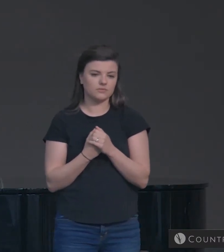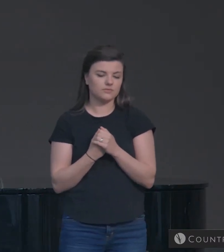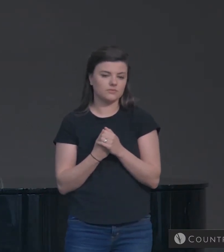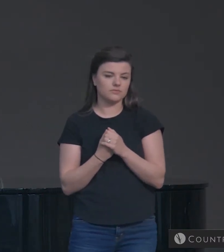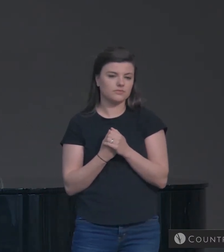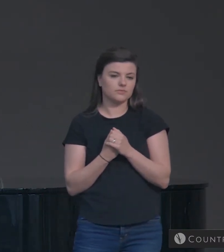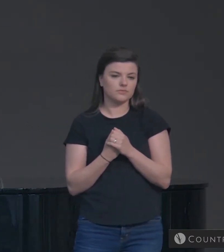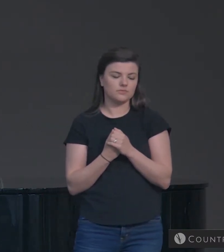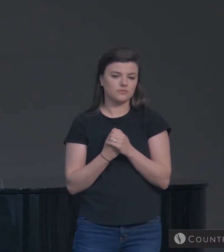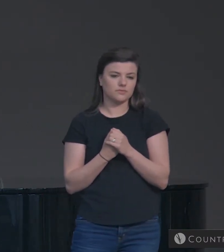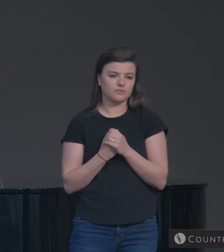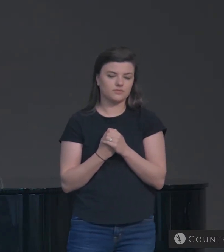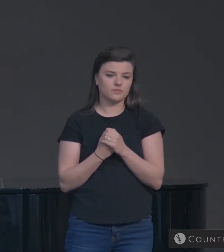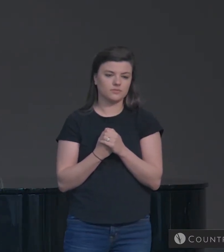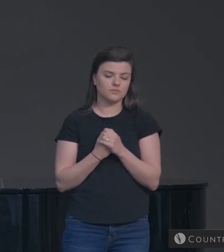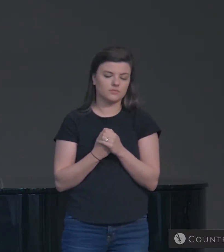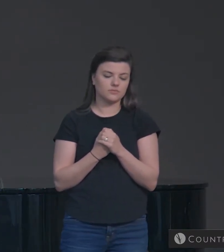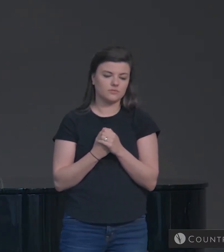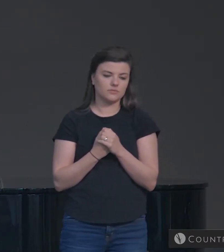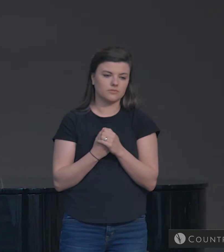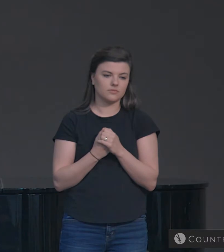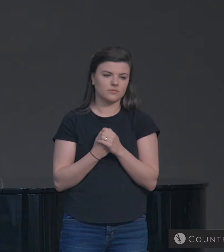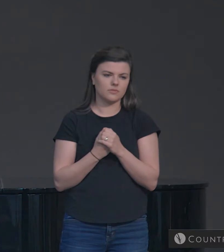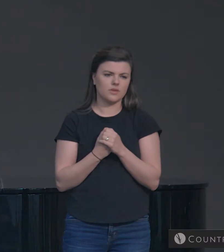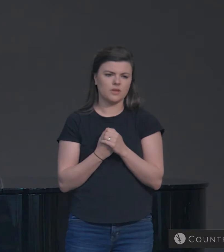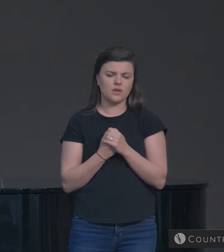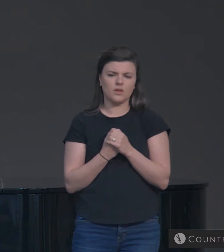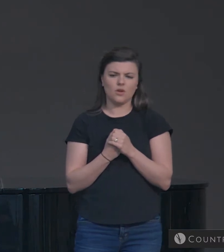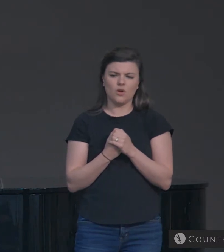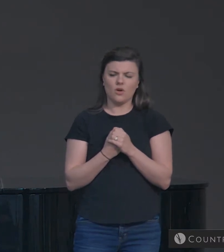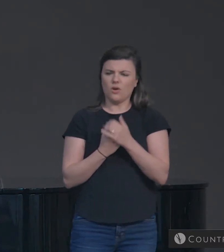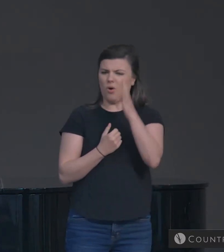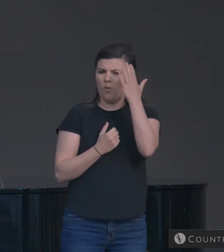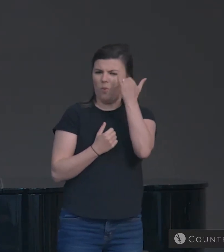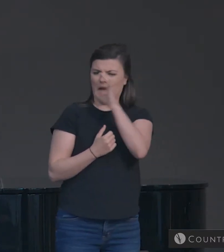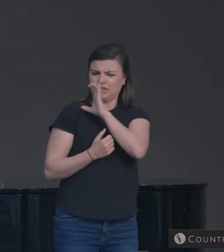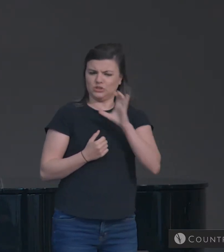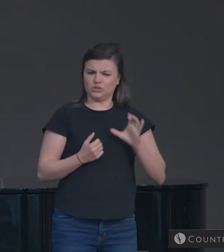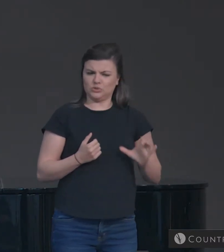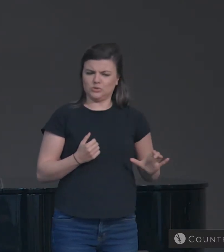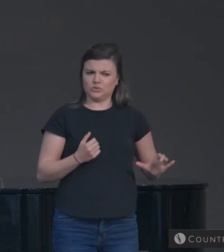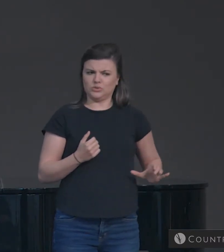Why is Christ taking so long to return?